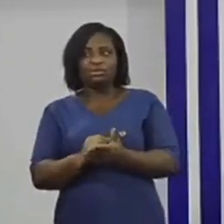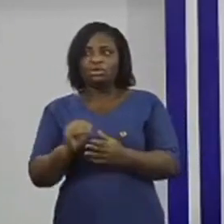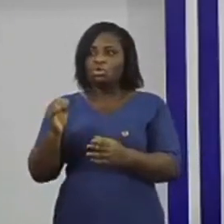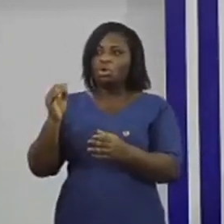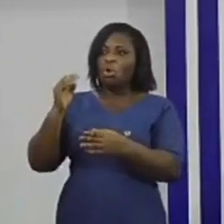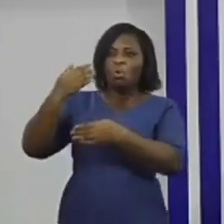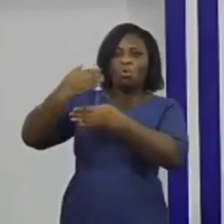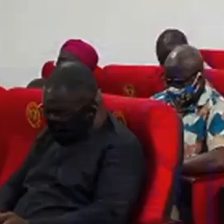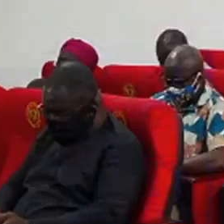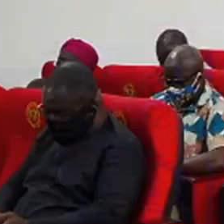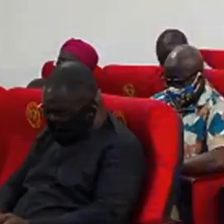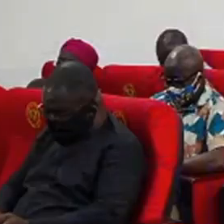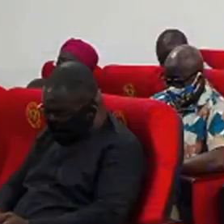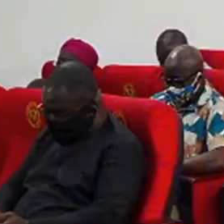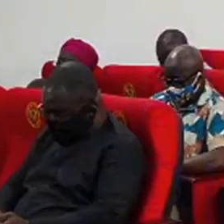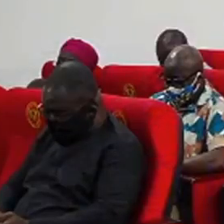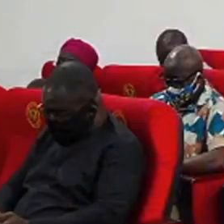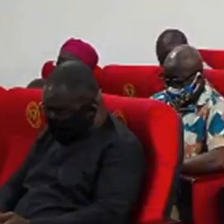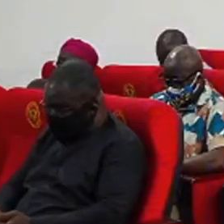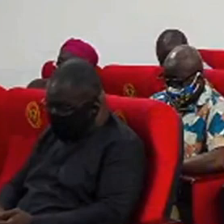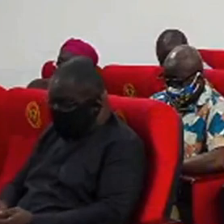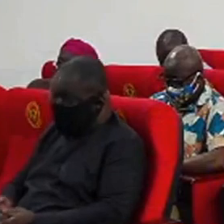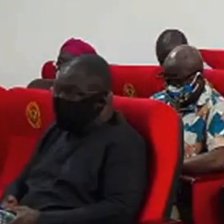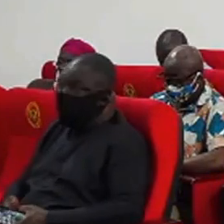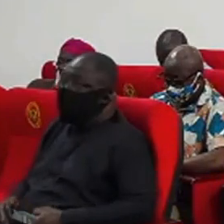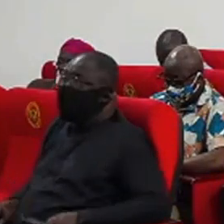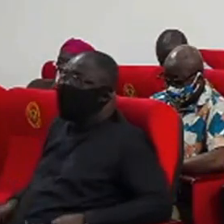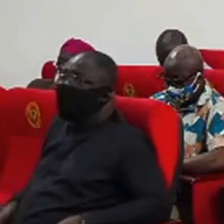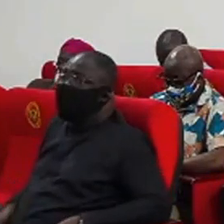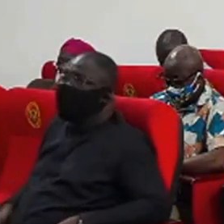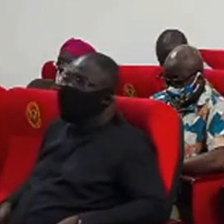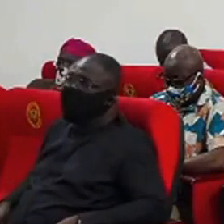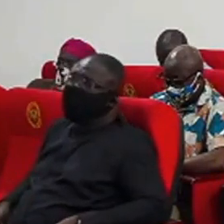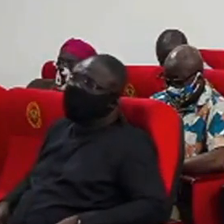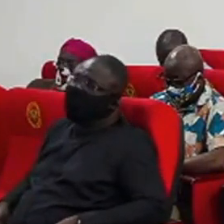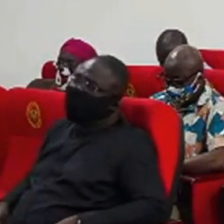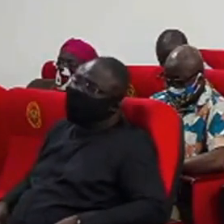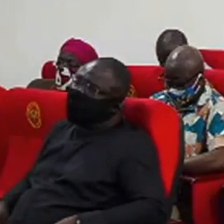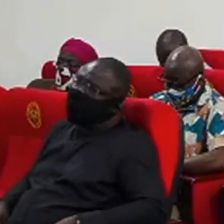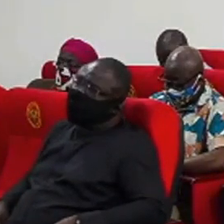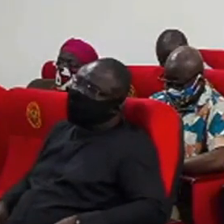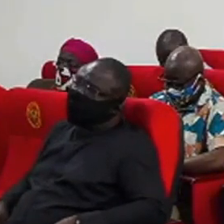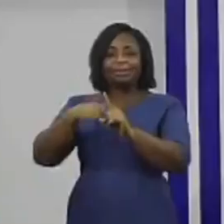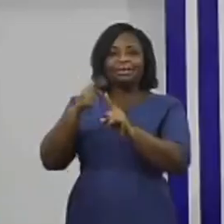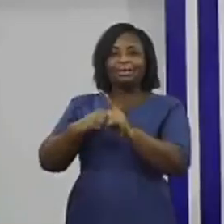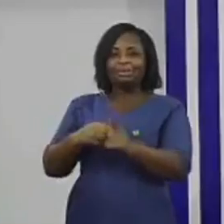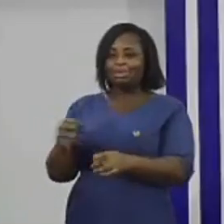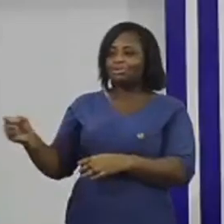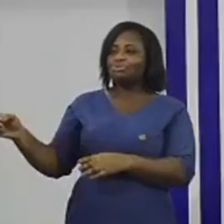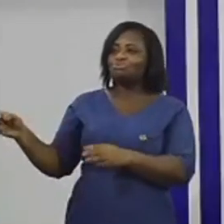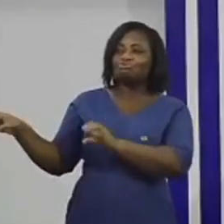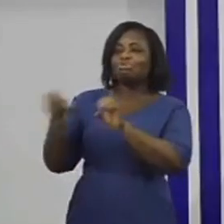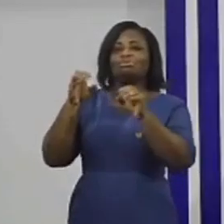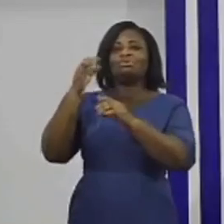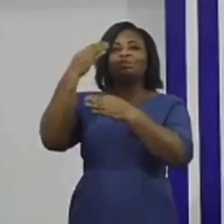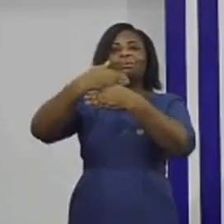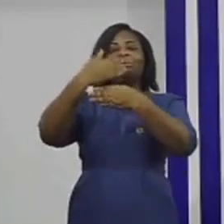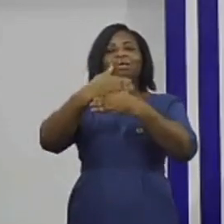so that because of the inconvenience, the tenant will be compelled to leave the place.